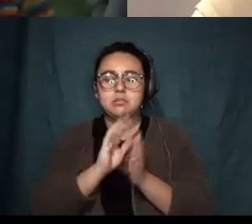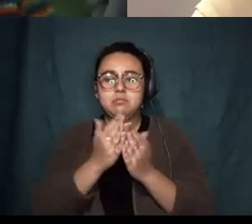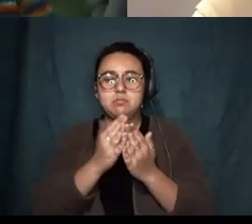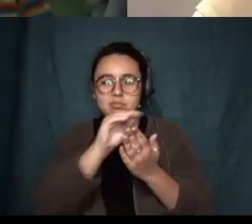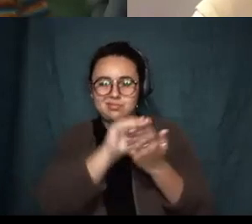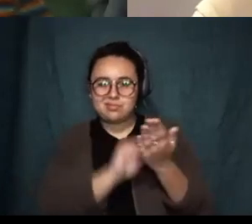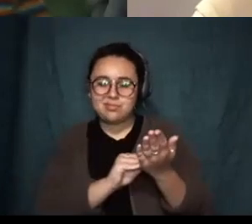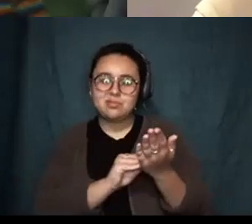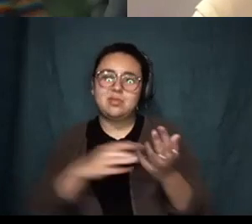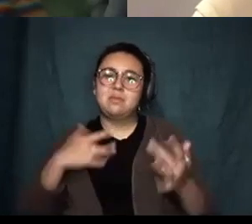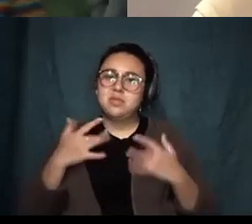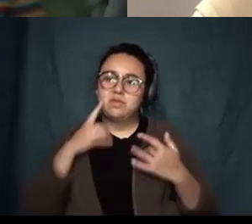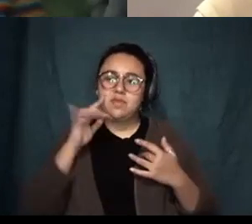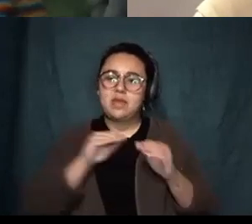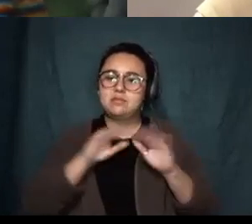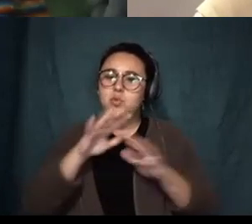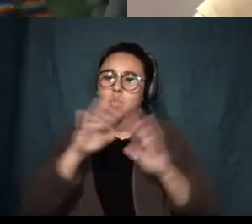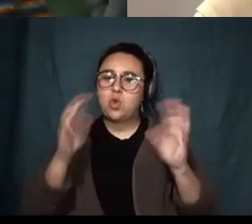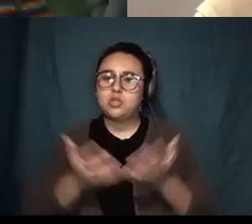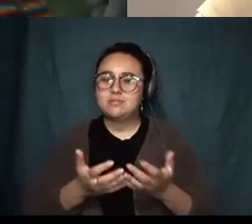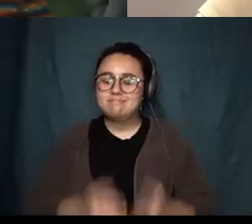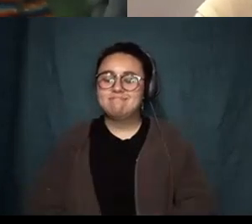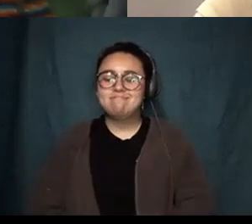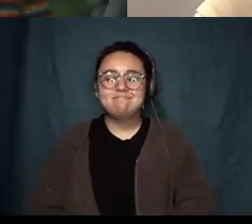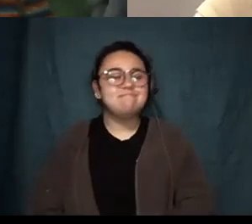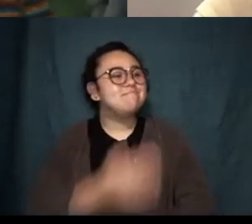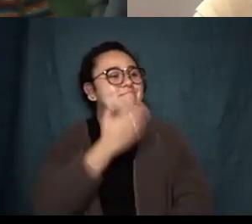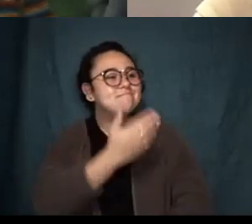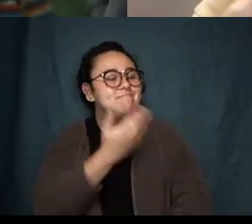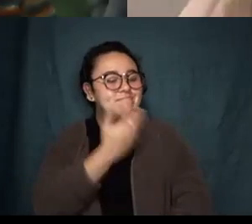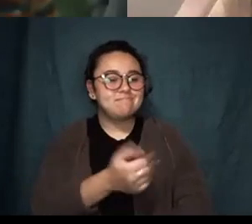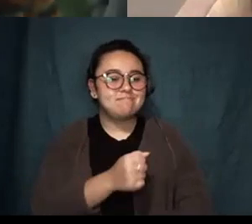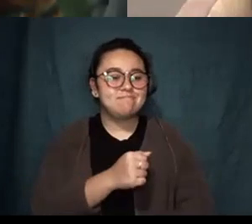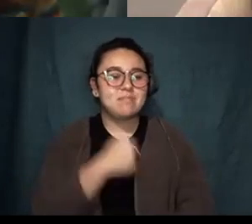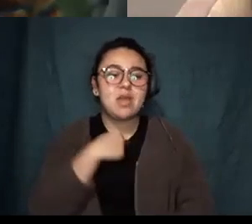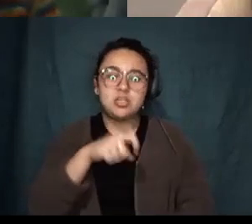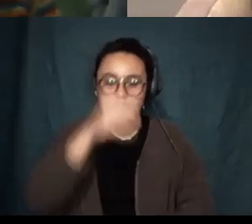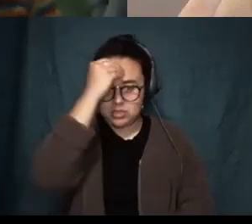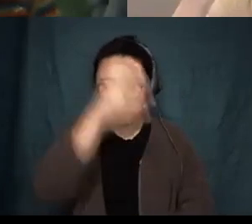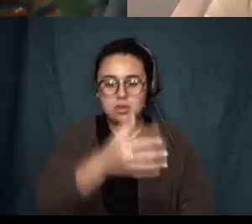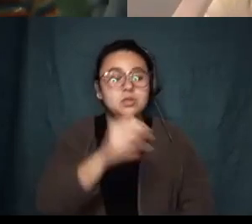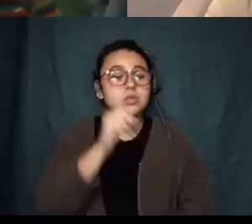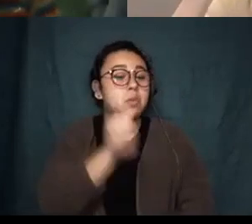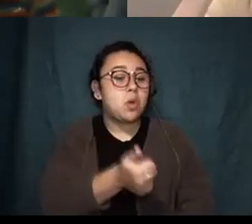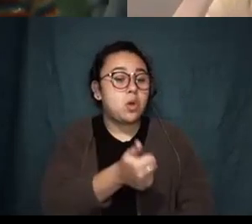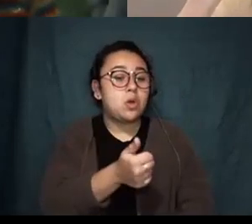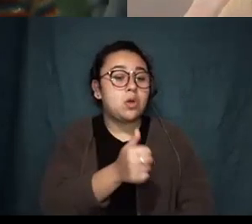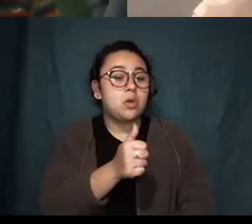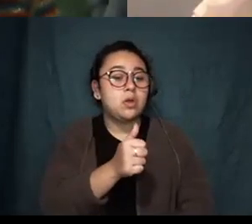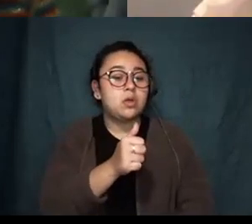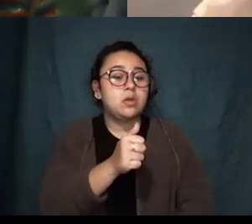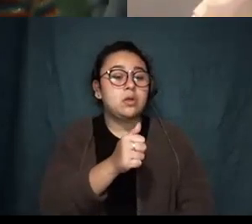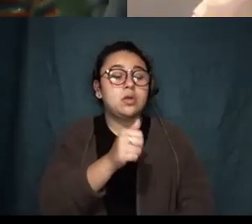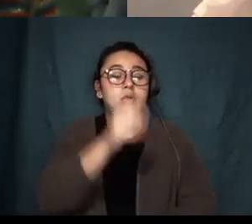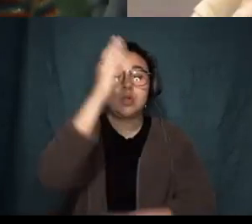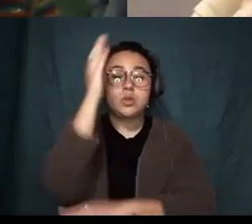thank you and you know this is I should tell you this tomorrow uh noon pacific time you